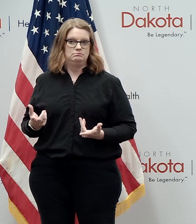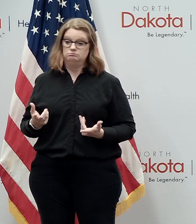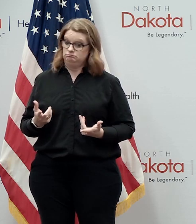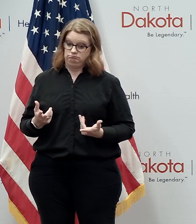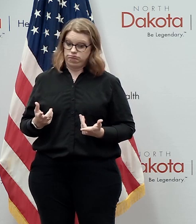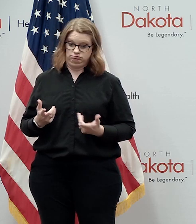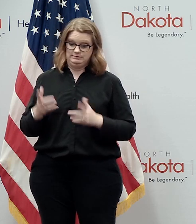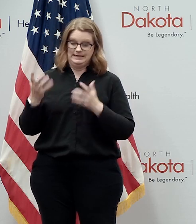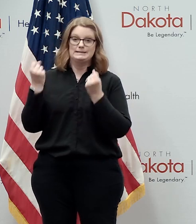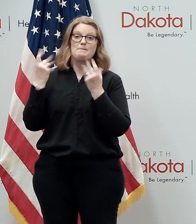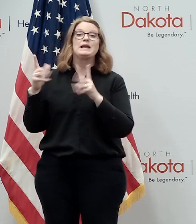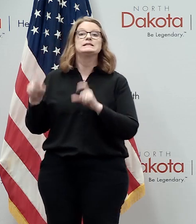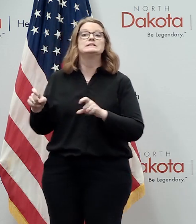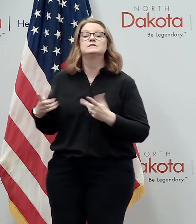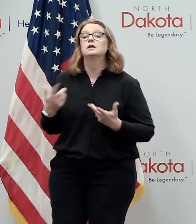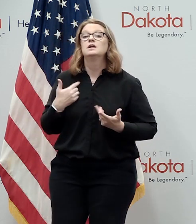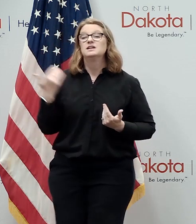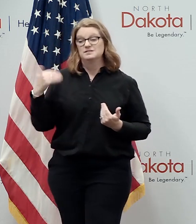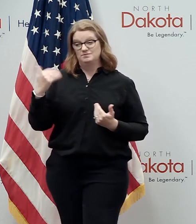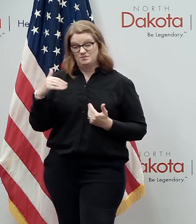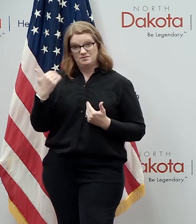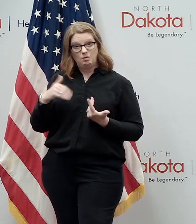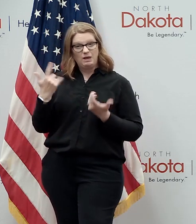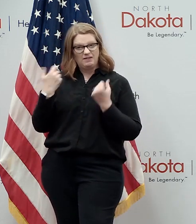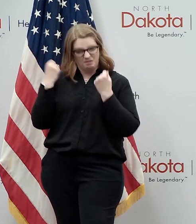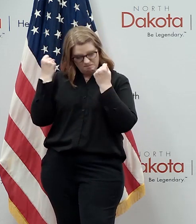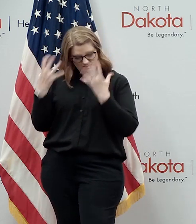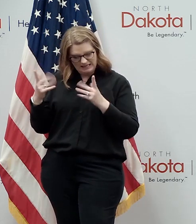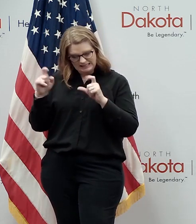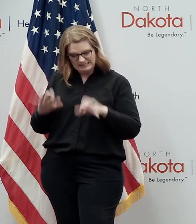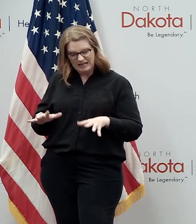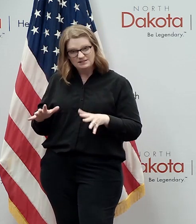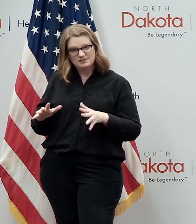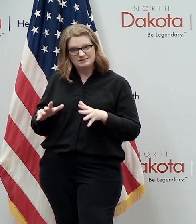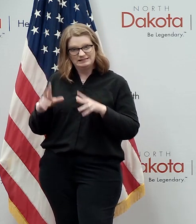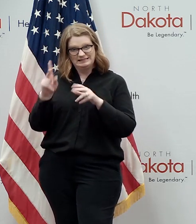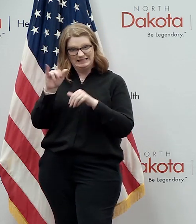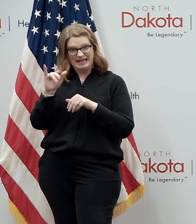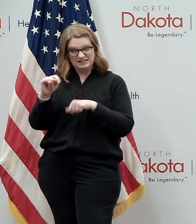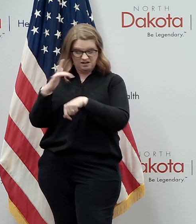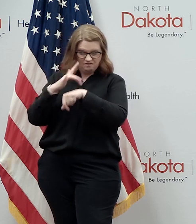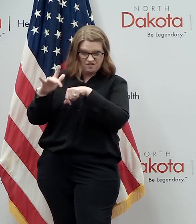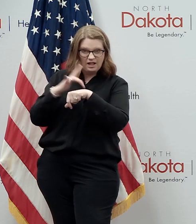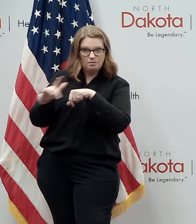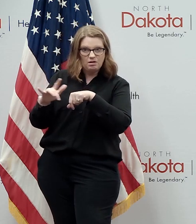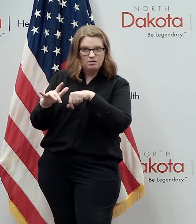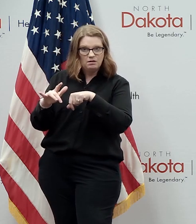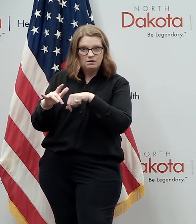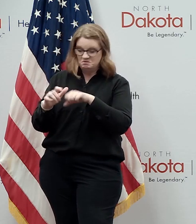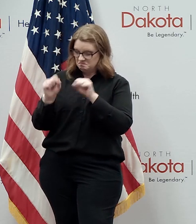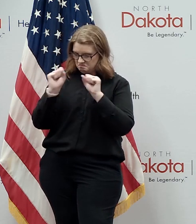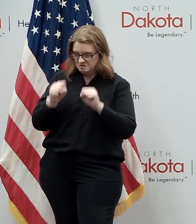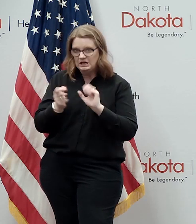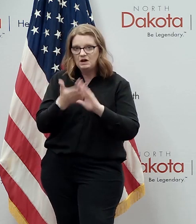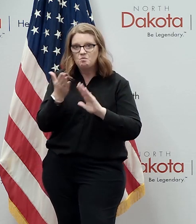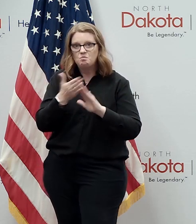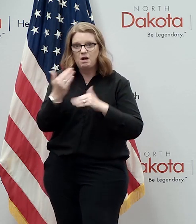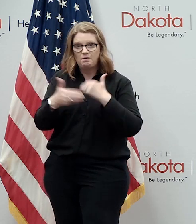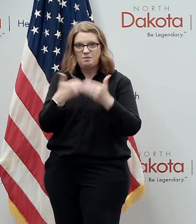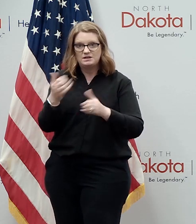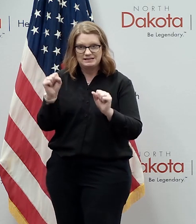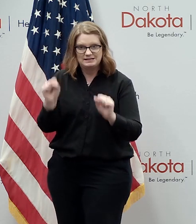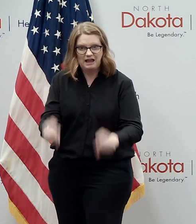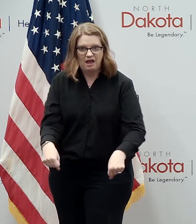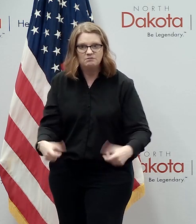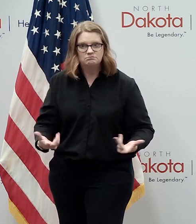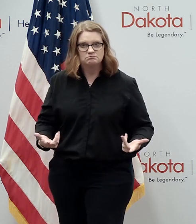and because we have got so many test collection kits uh sitting on the shelf and we've got the capacity to do it and uh uh if